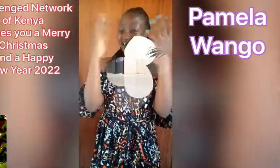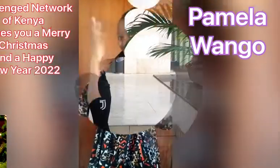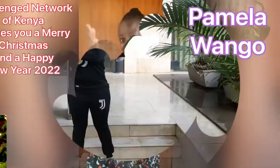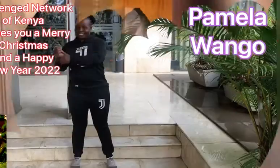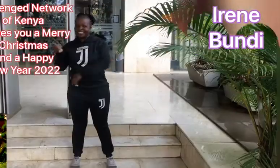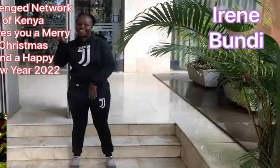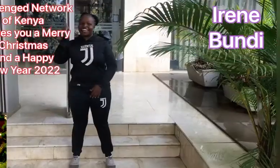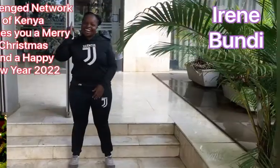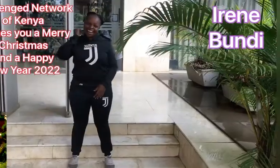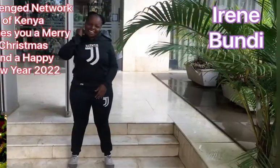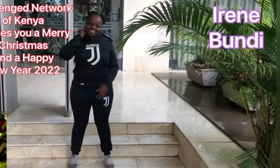Year. Yay!